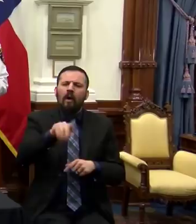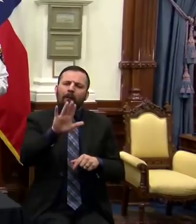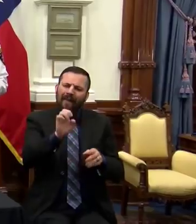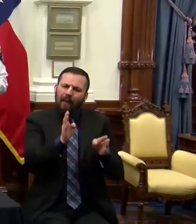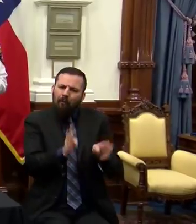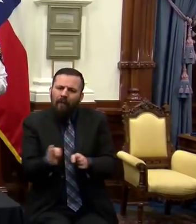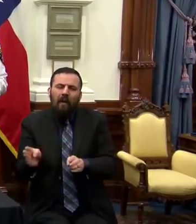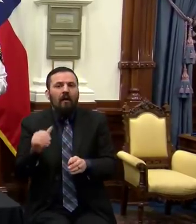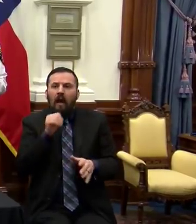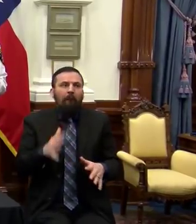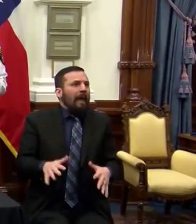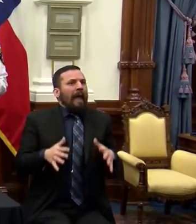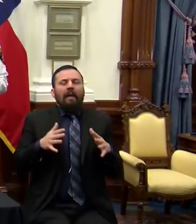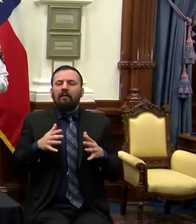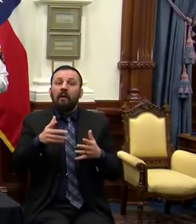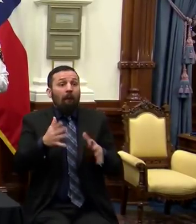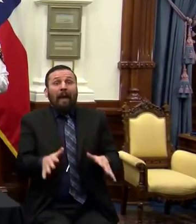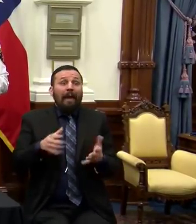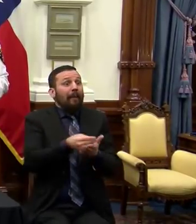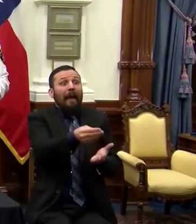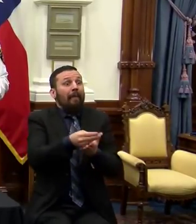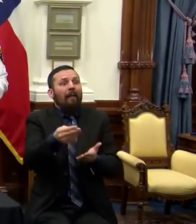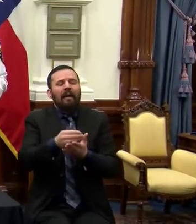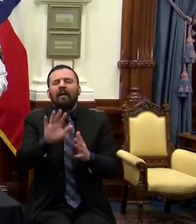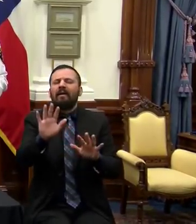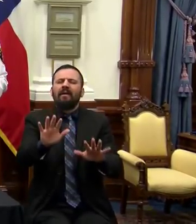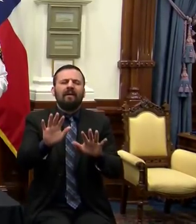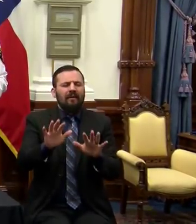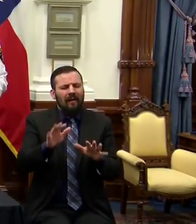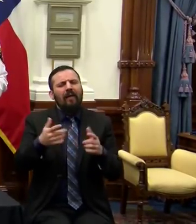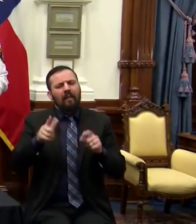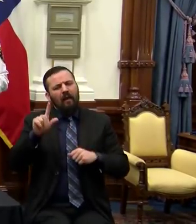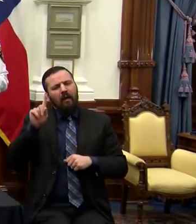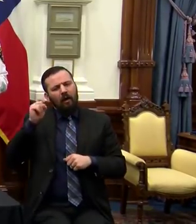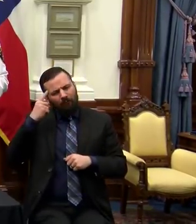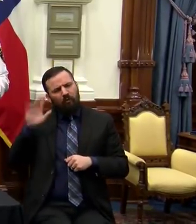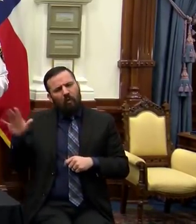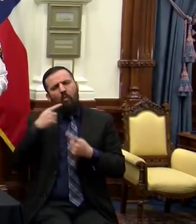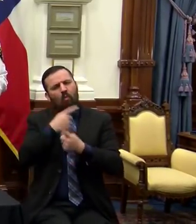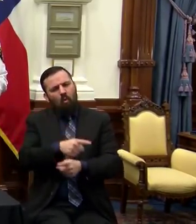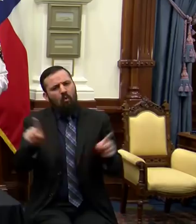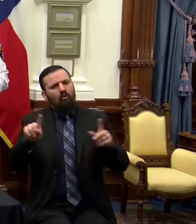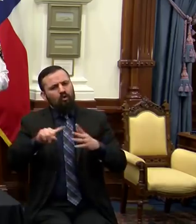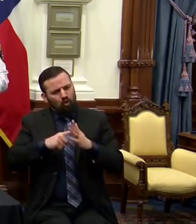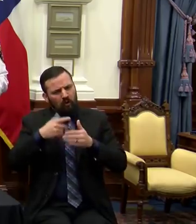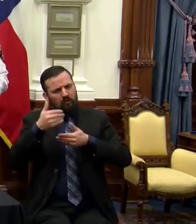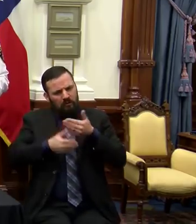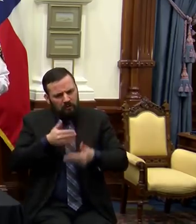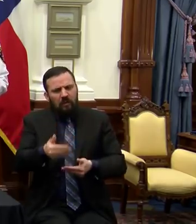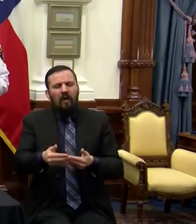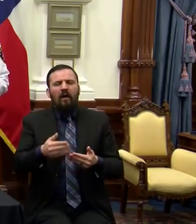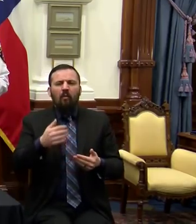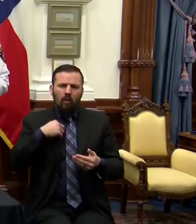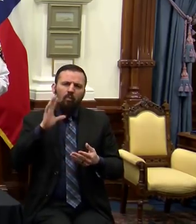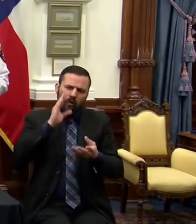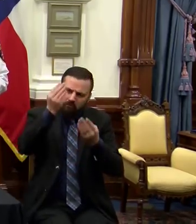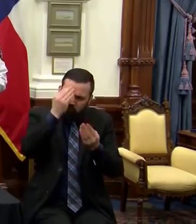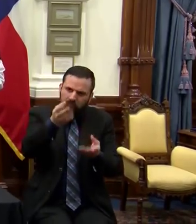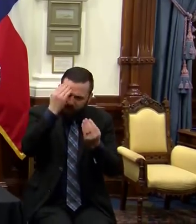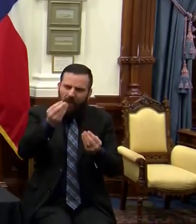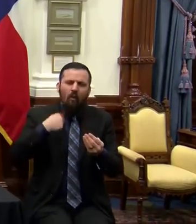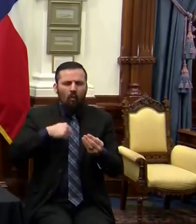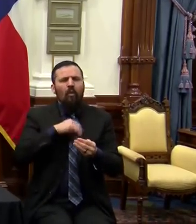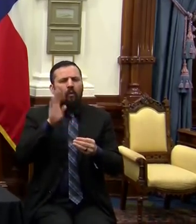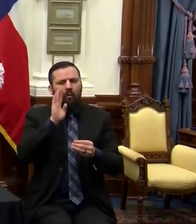quit the panic buy-in, slow that down, and let the governor's orders take effect. We will keep you briefed, and I promise you we will get through this together.